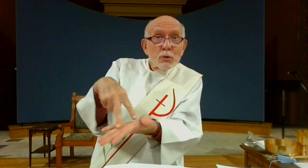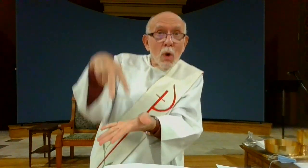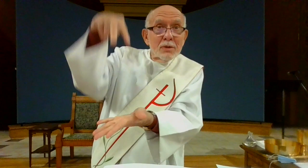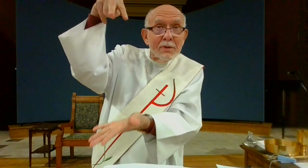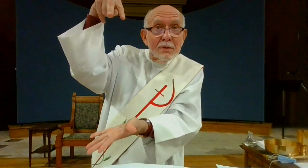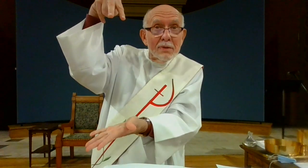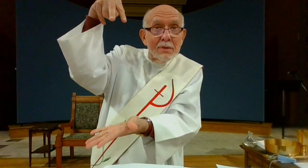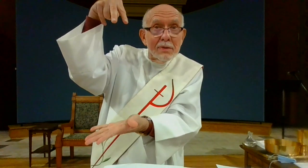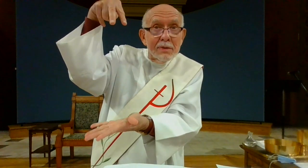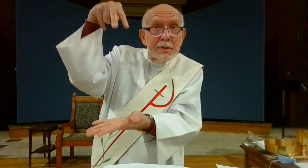and resurrection